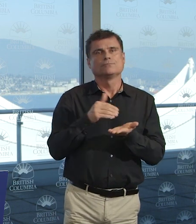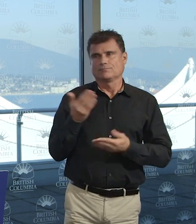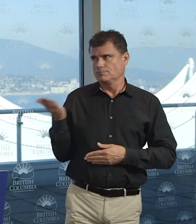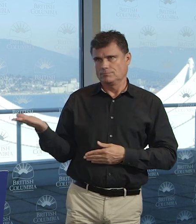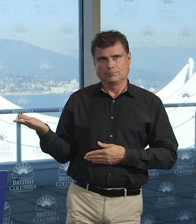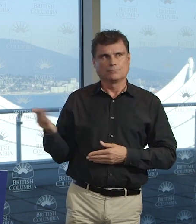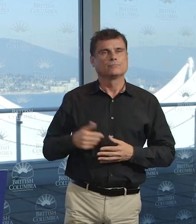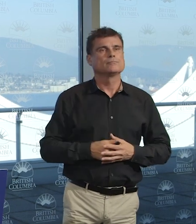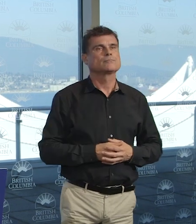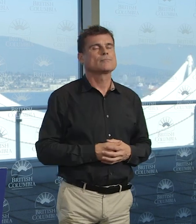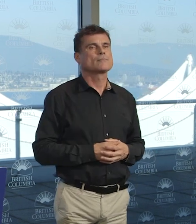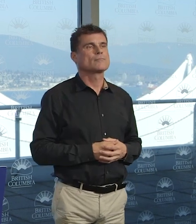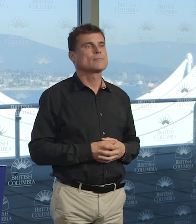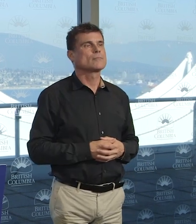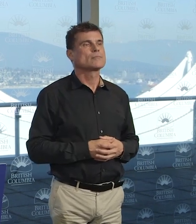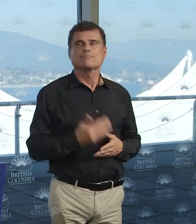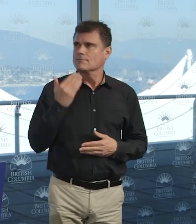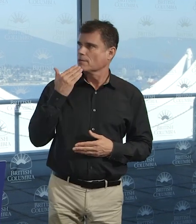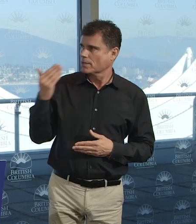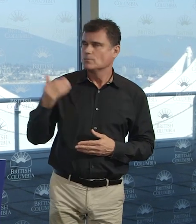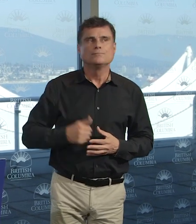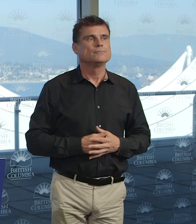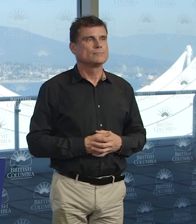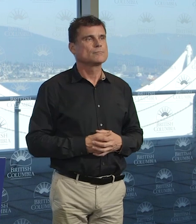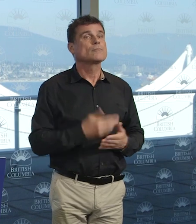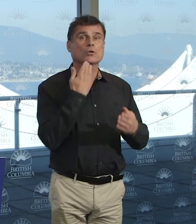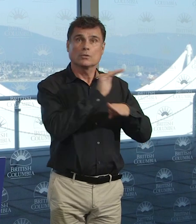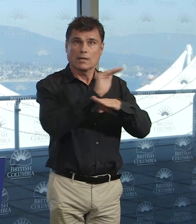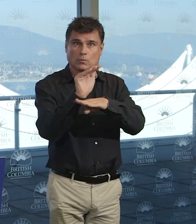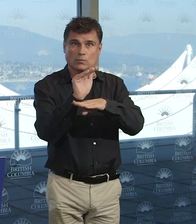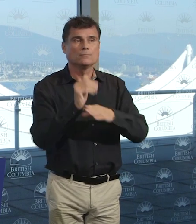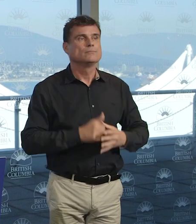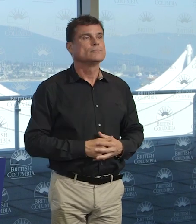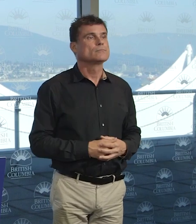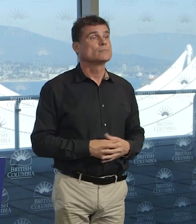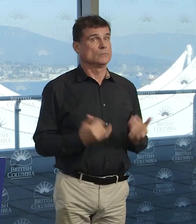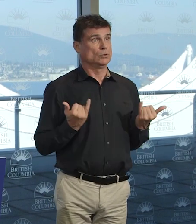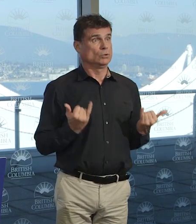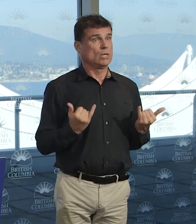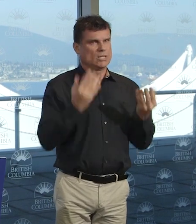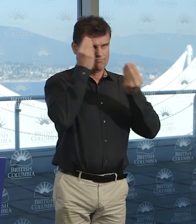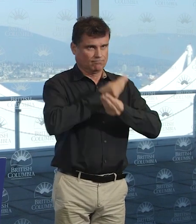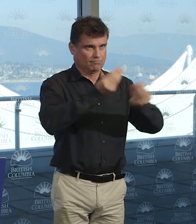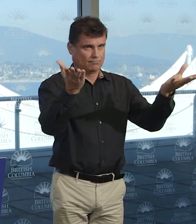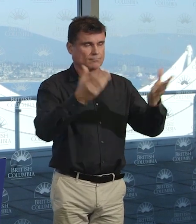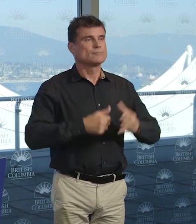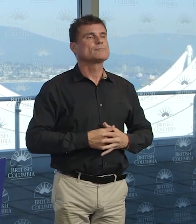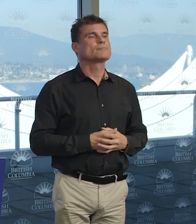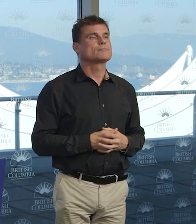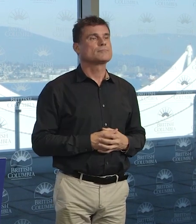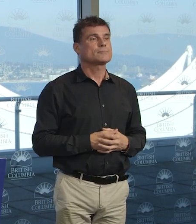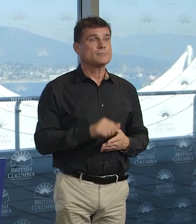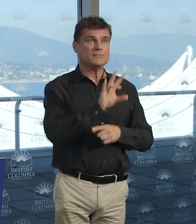Thank you and good afternoon. So today we are announcing that we have 77 new